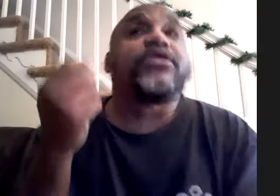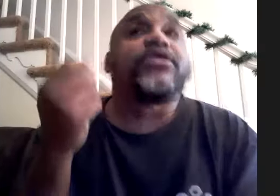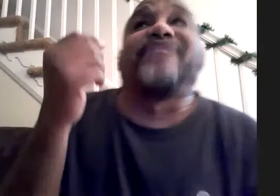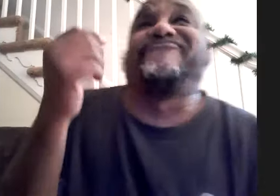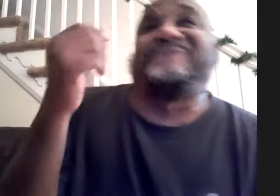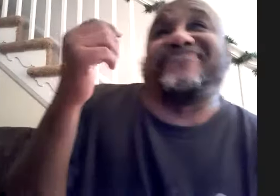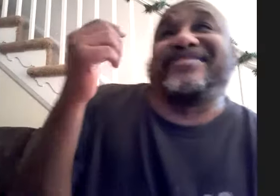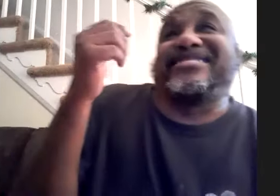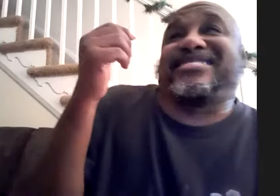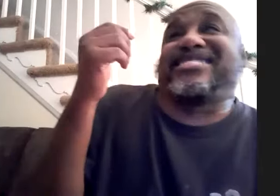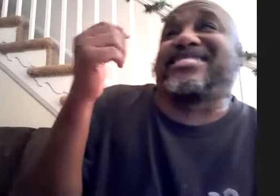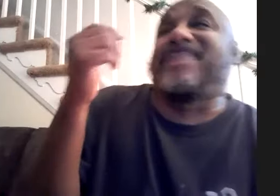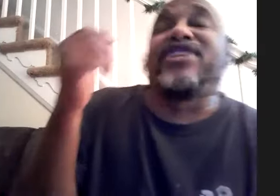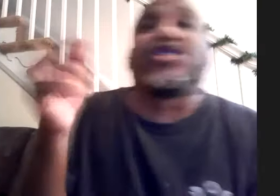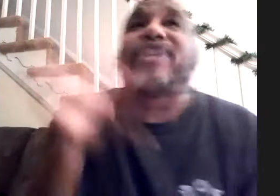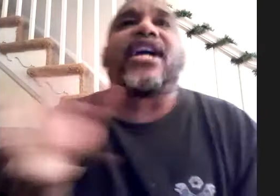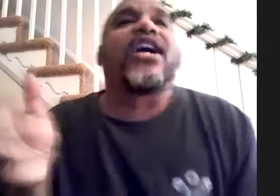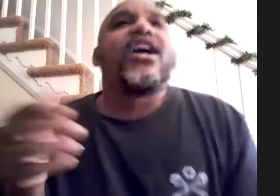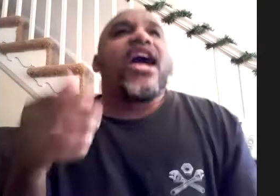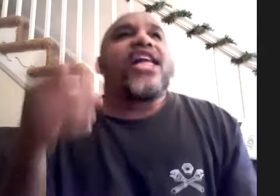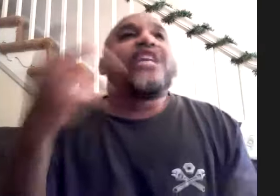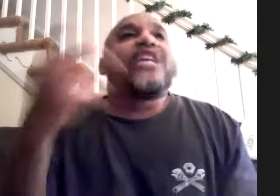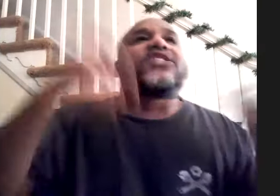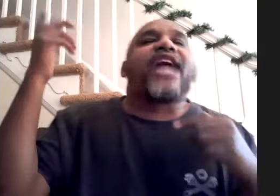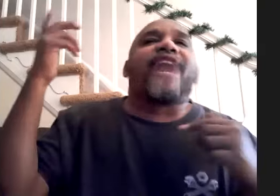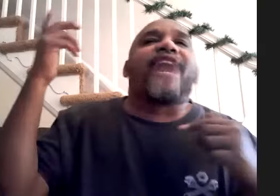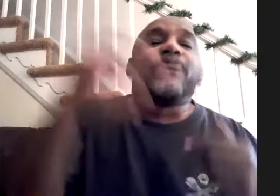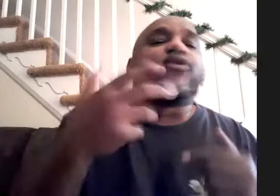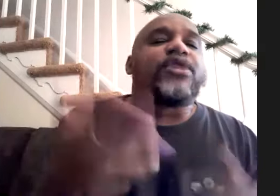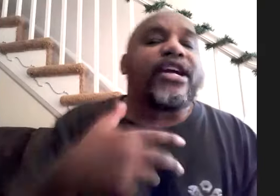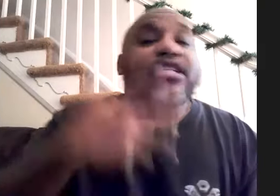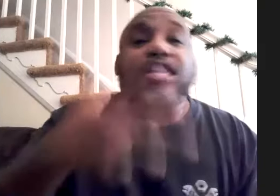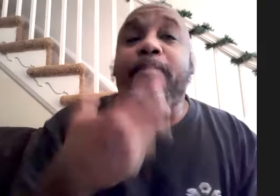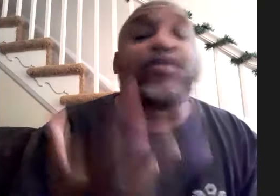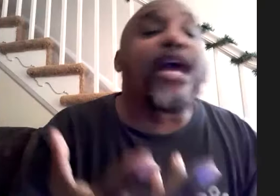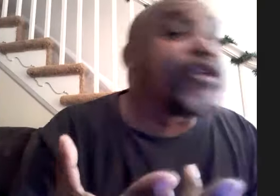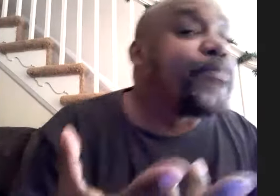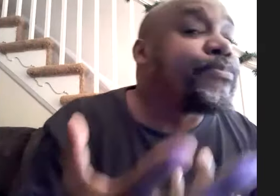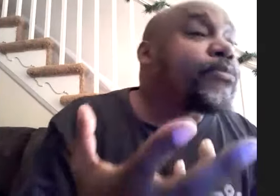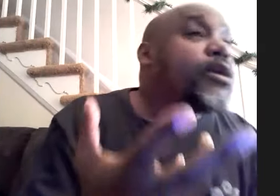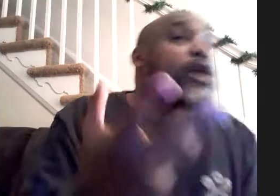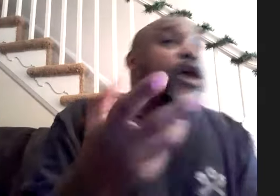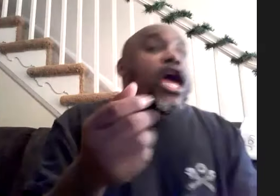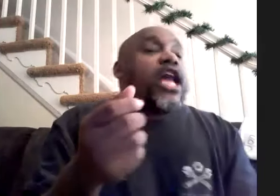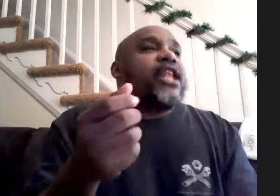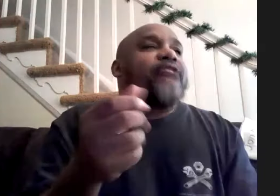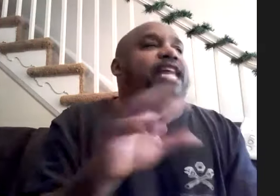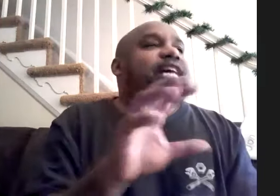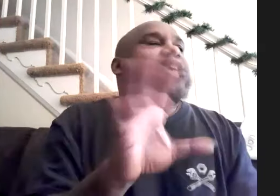about six seven years ago give or take and he was actually having people from the audience come up and play with him and that kind of threw